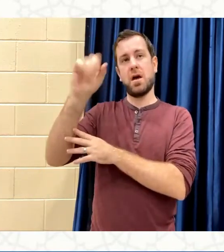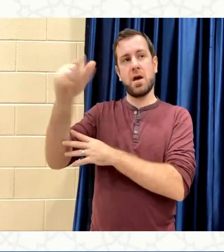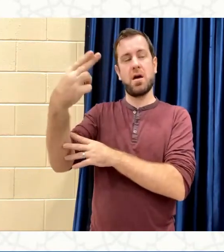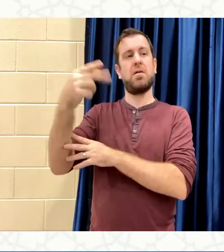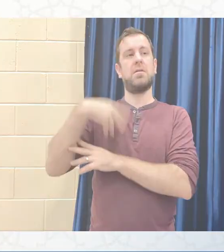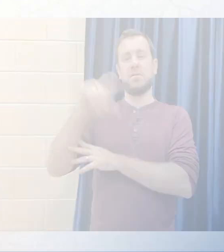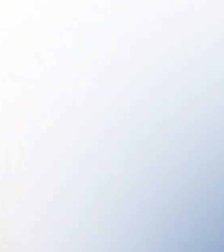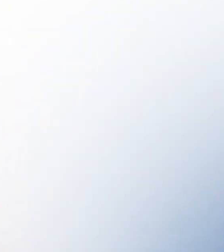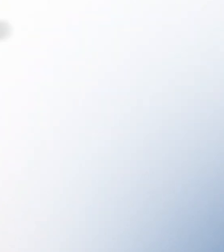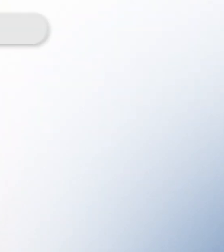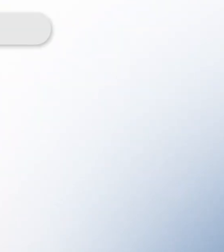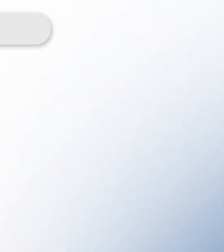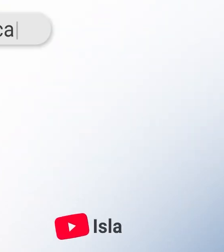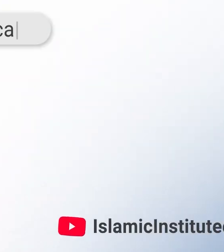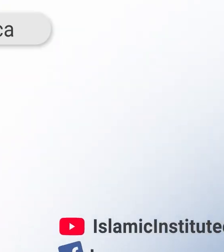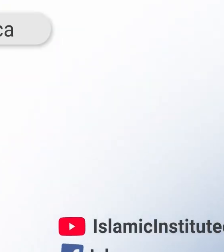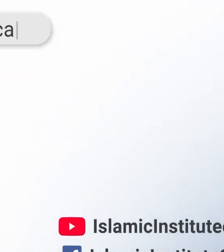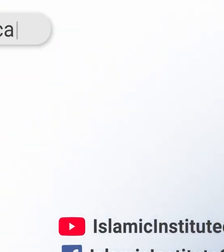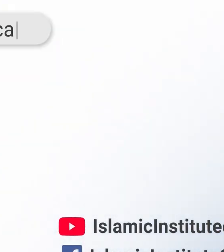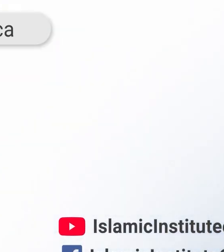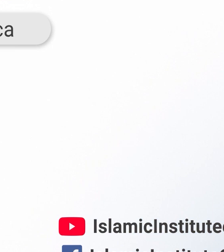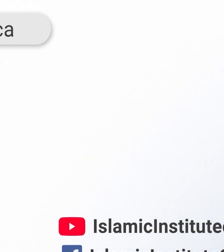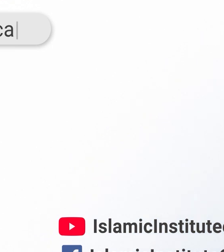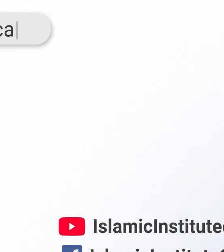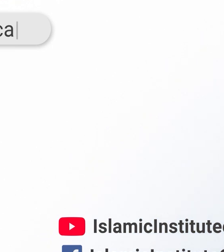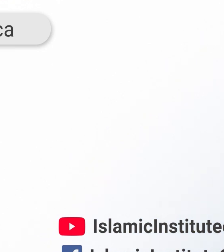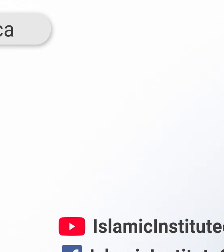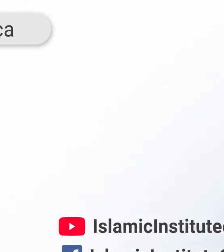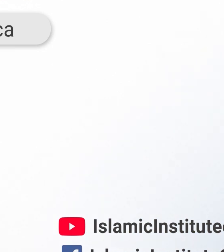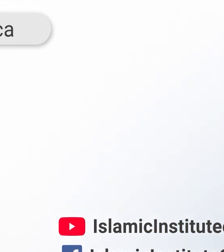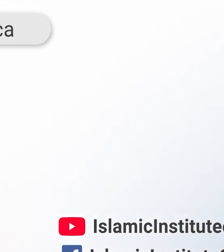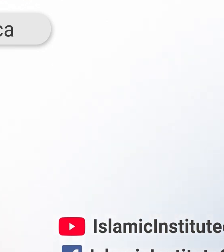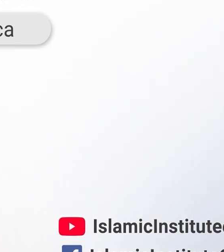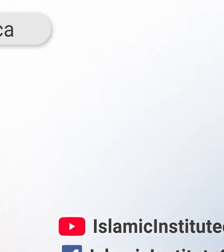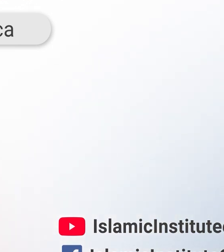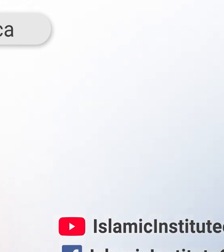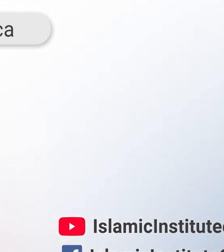tafakkur. For more information, www.com.fakkur.fakkur